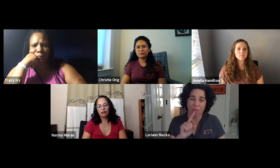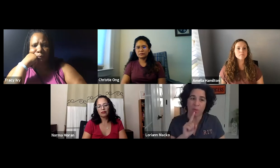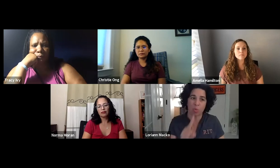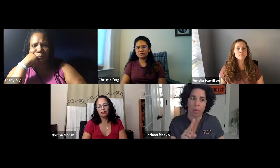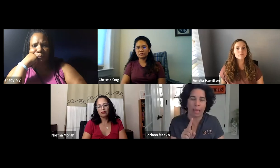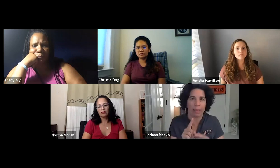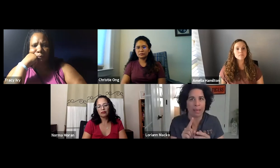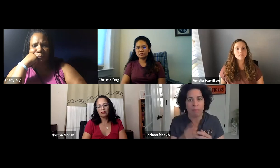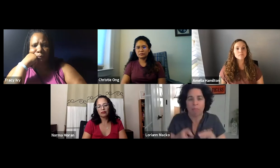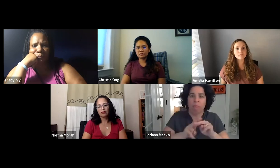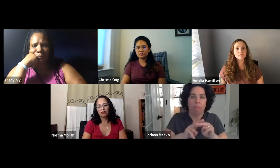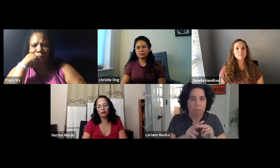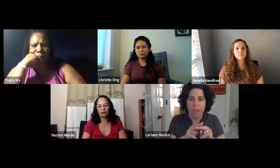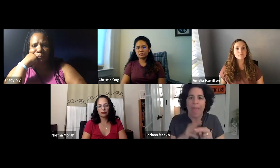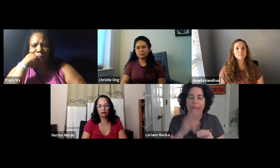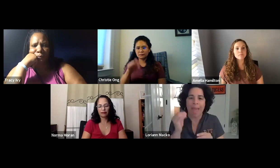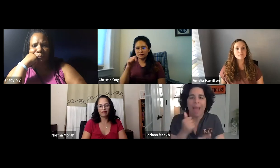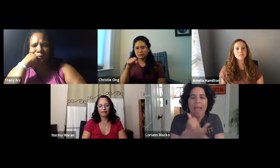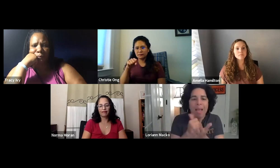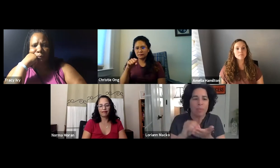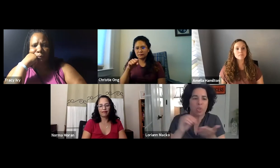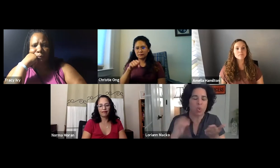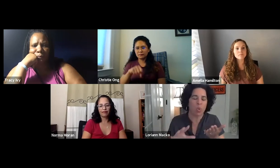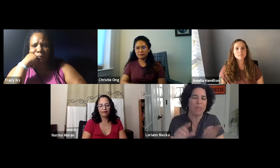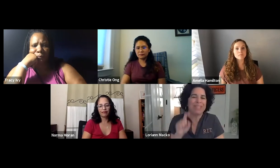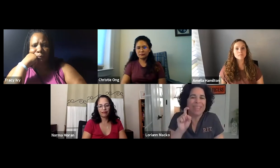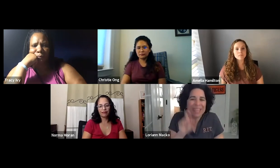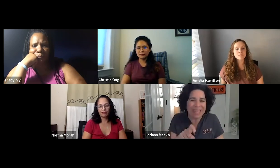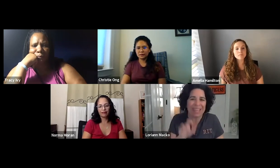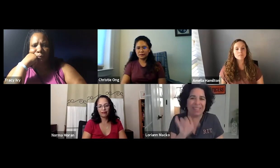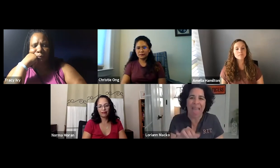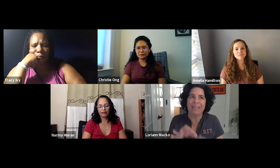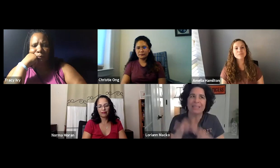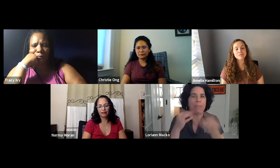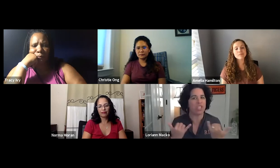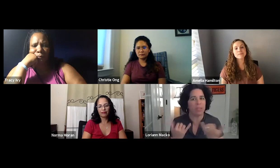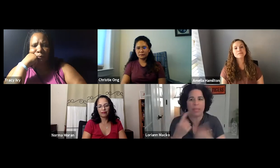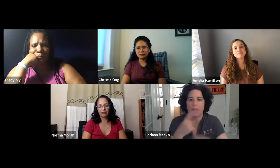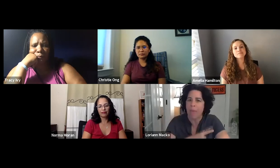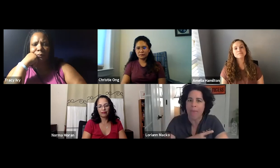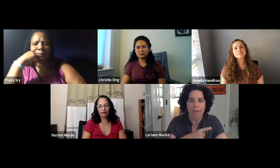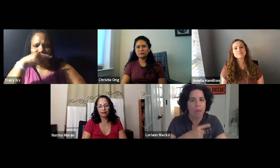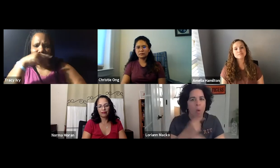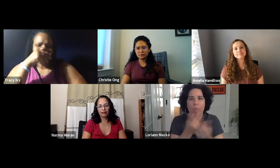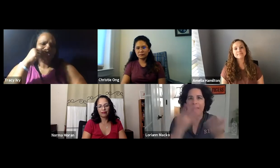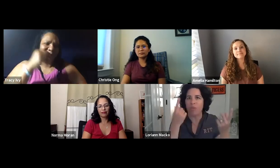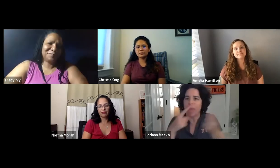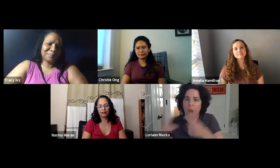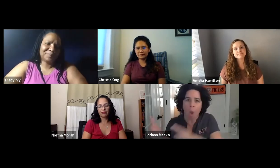program that we're under. And that really does add up and it helps the students who need it, especially today